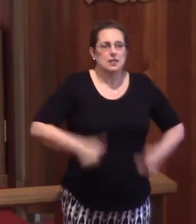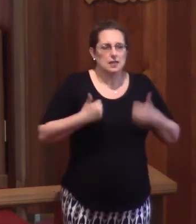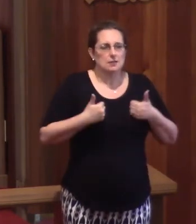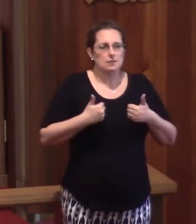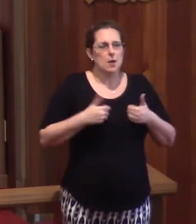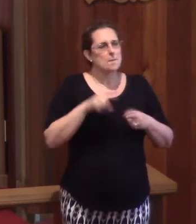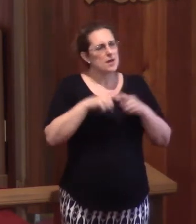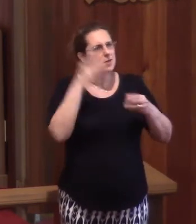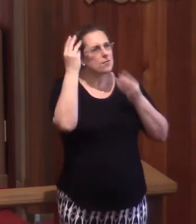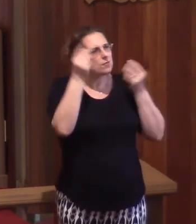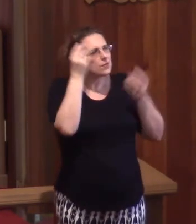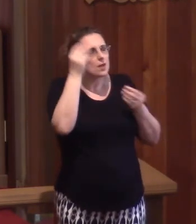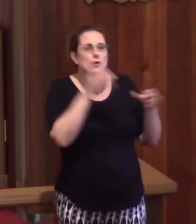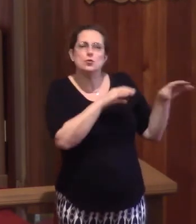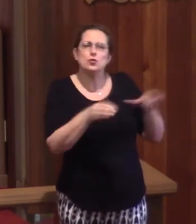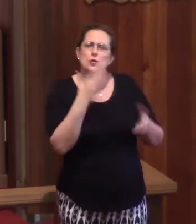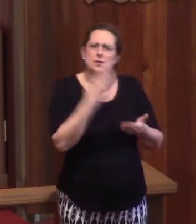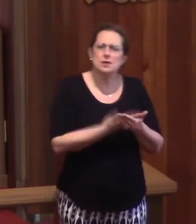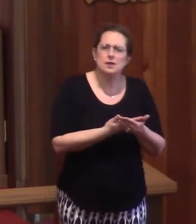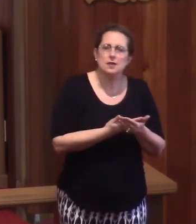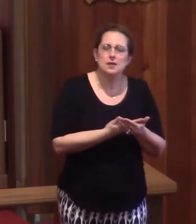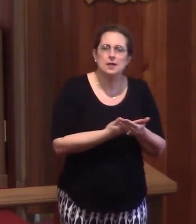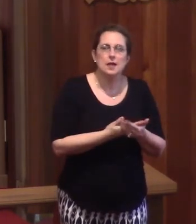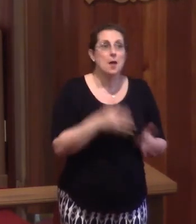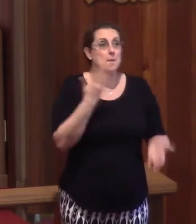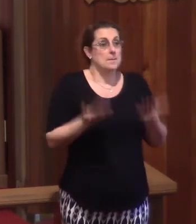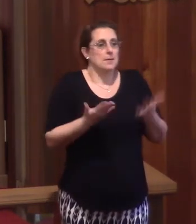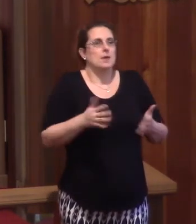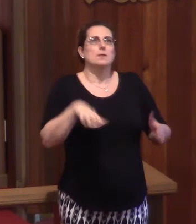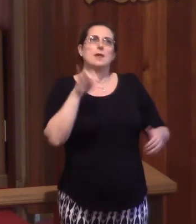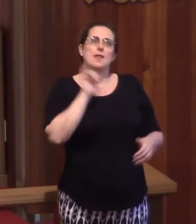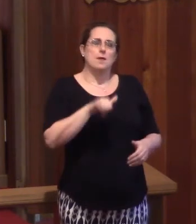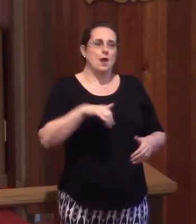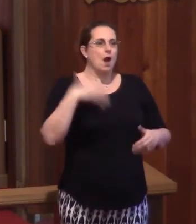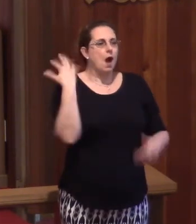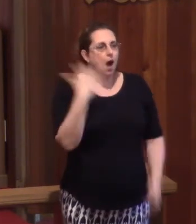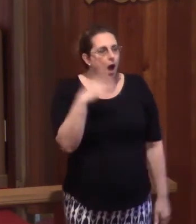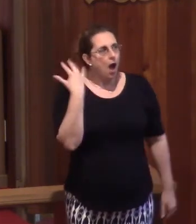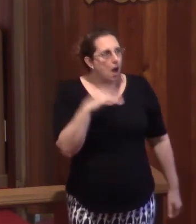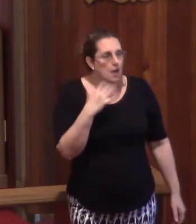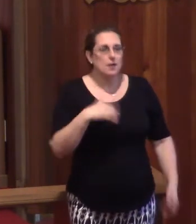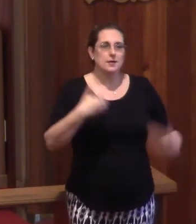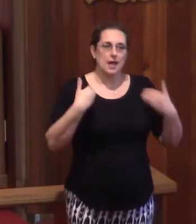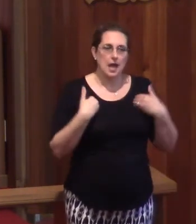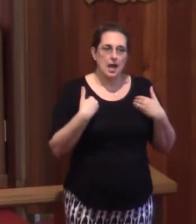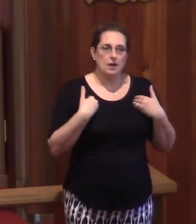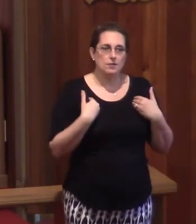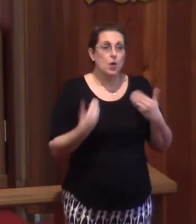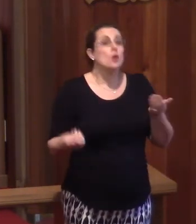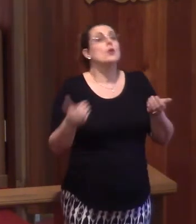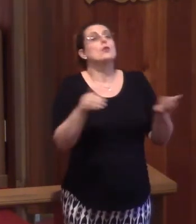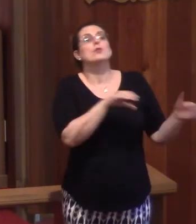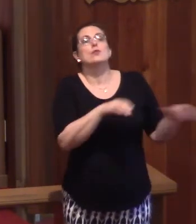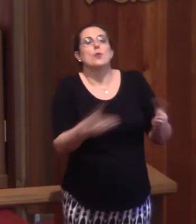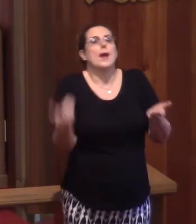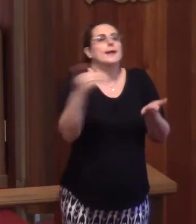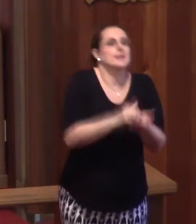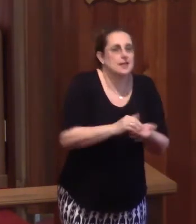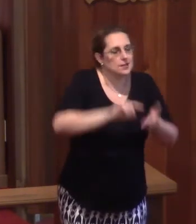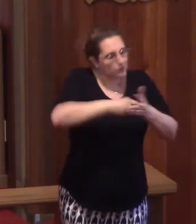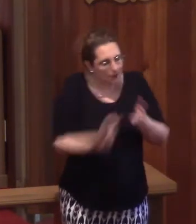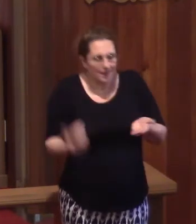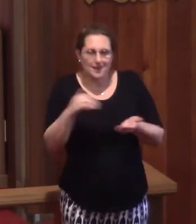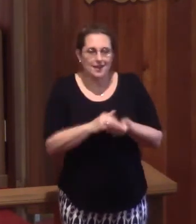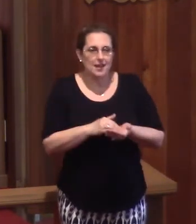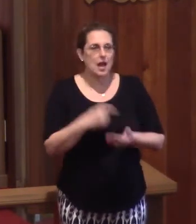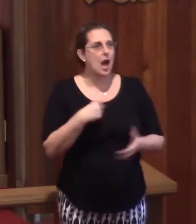doing good, Wouldn't it be great to kind of like have a do-over? To just start again, you